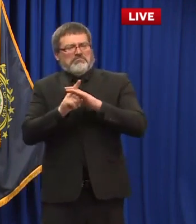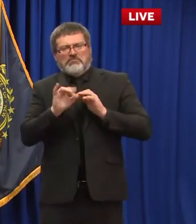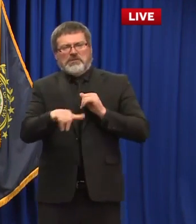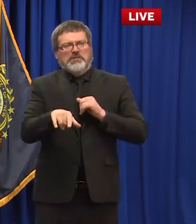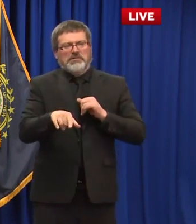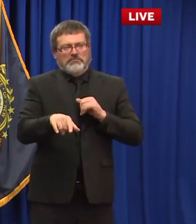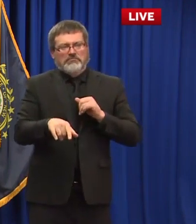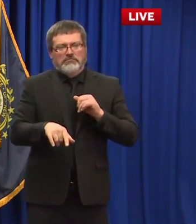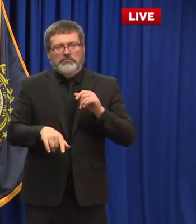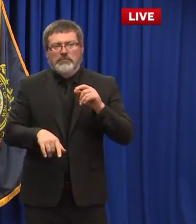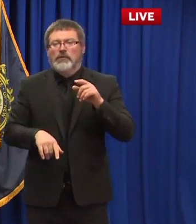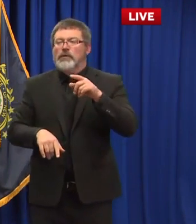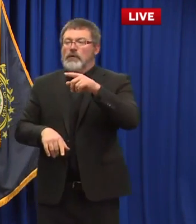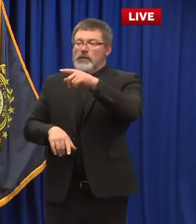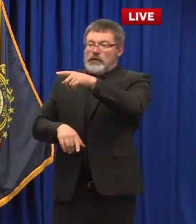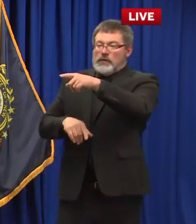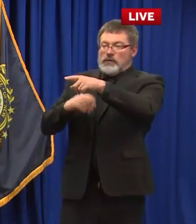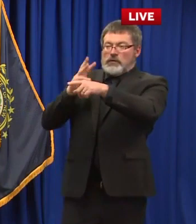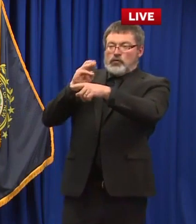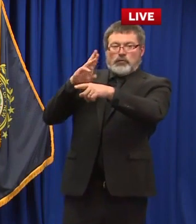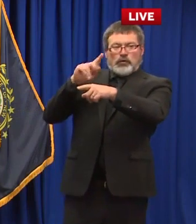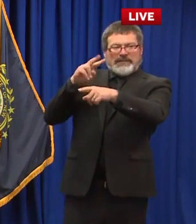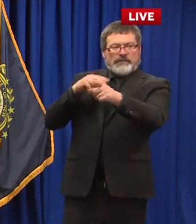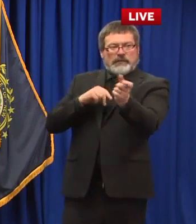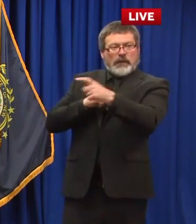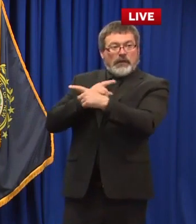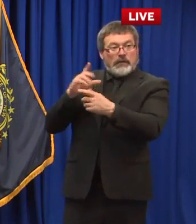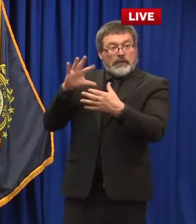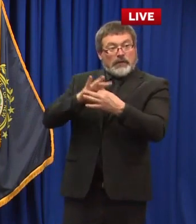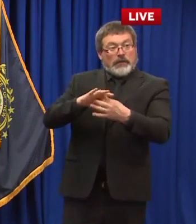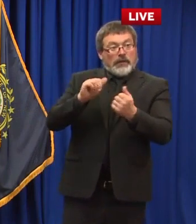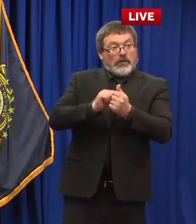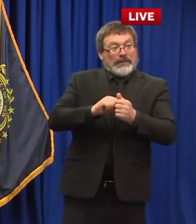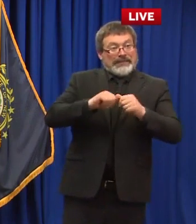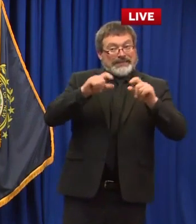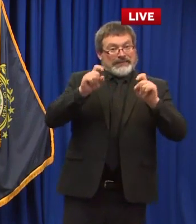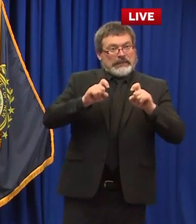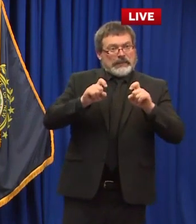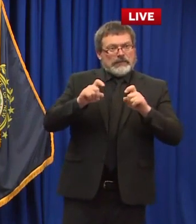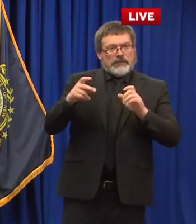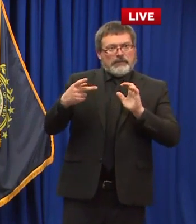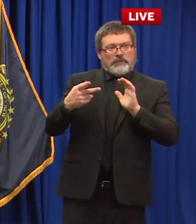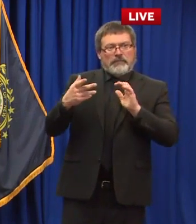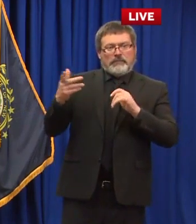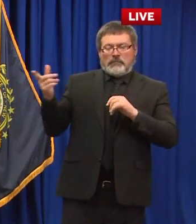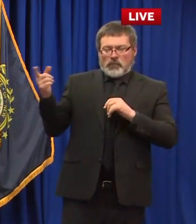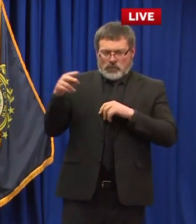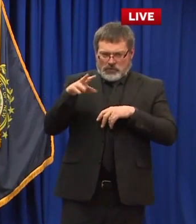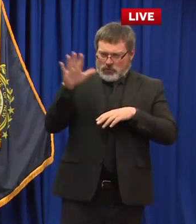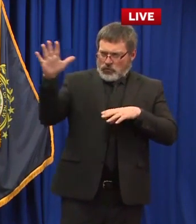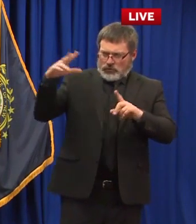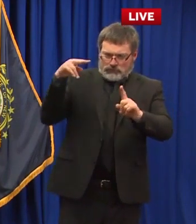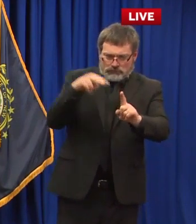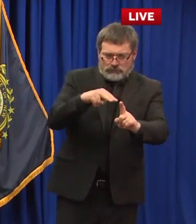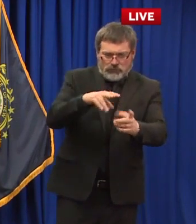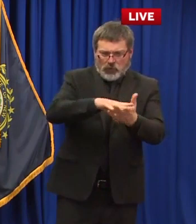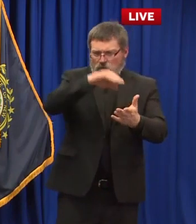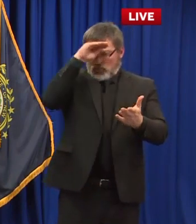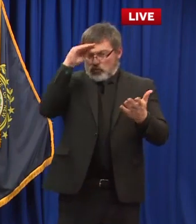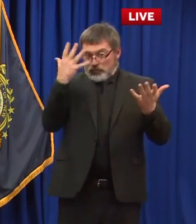would you know lead to a change in policy or what what could you learn from that i think i think every um